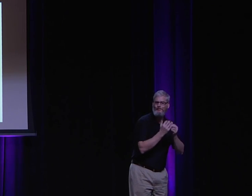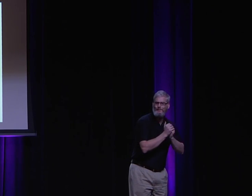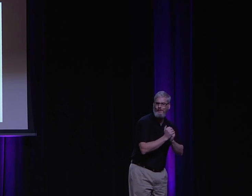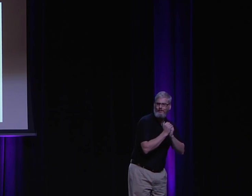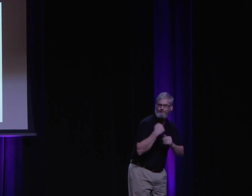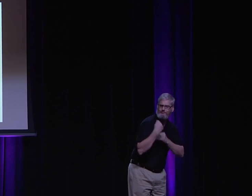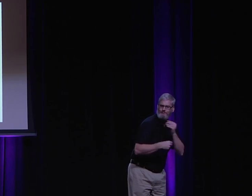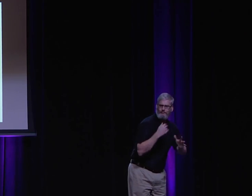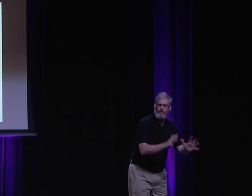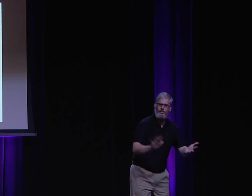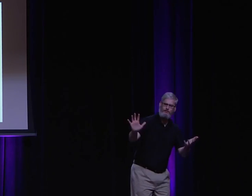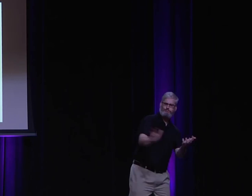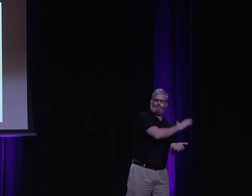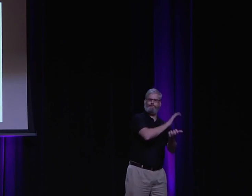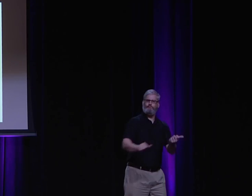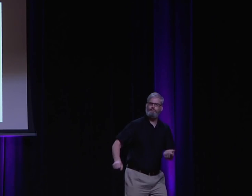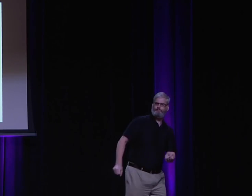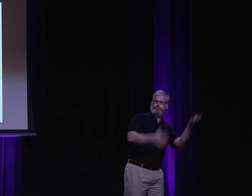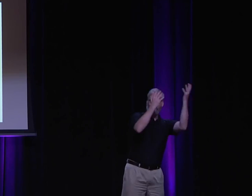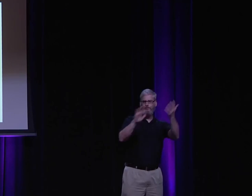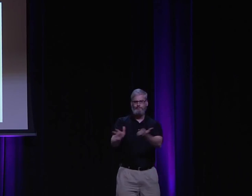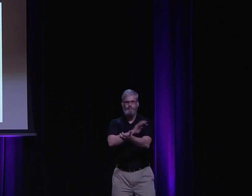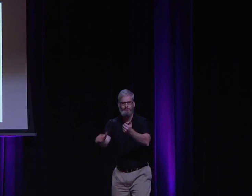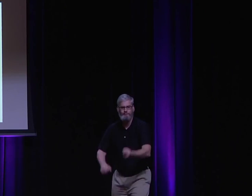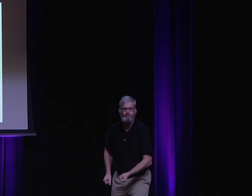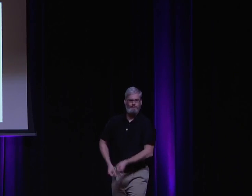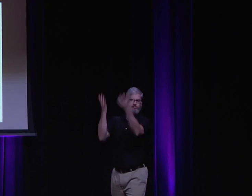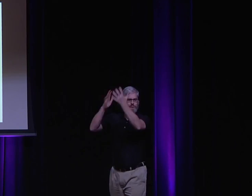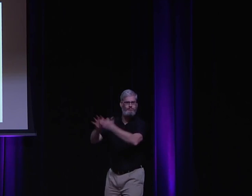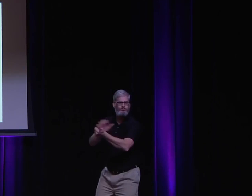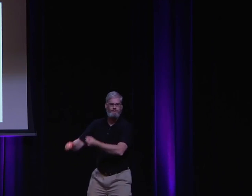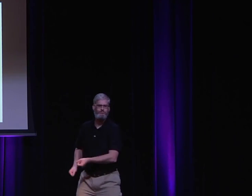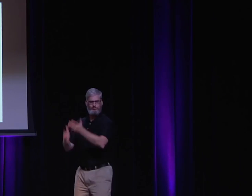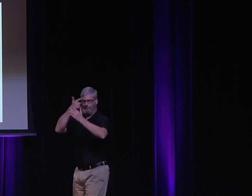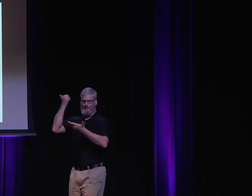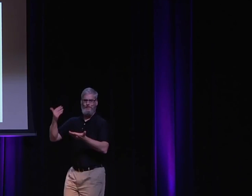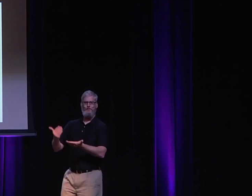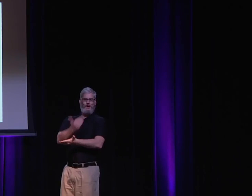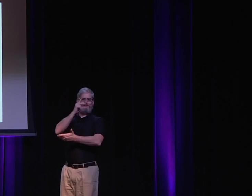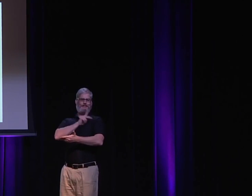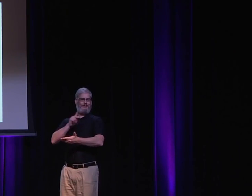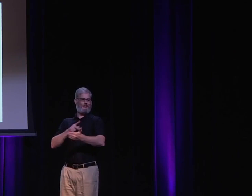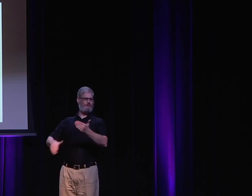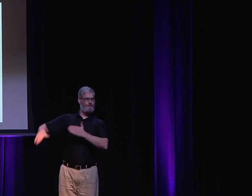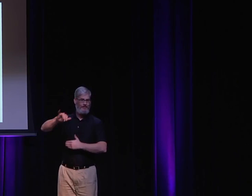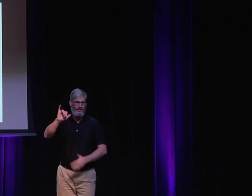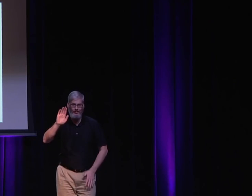gods and their local cultures were being destroyed, being usurped, and being replaced.